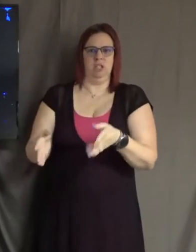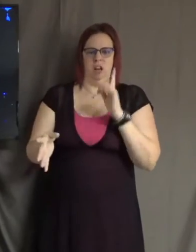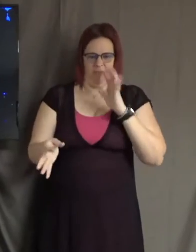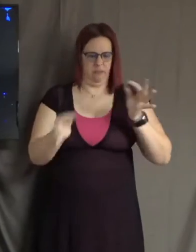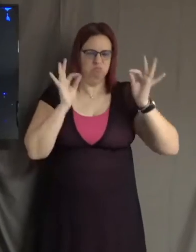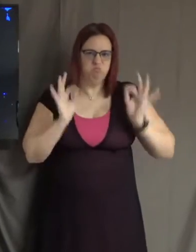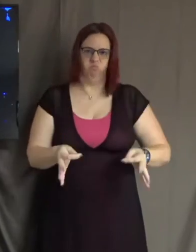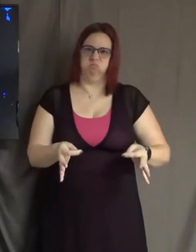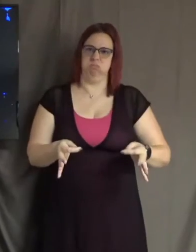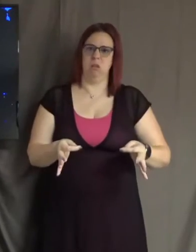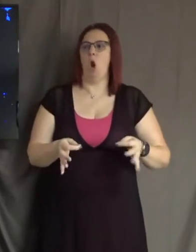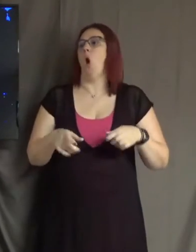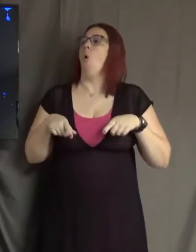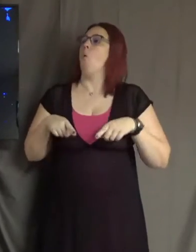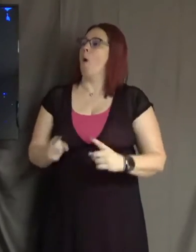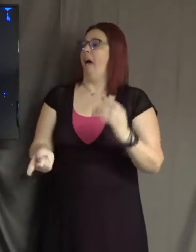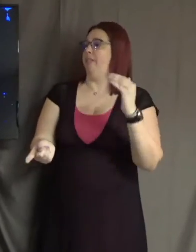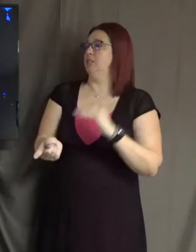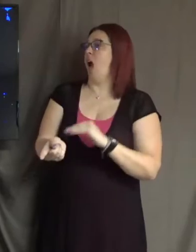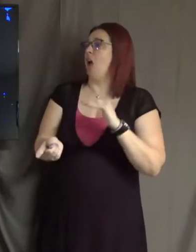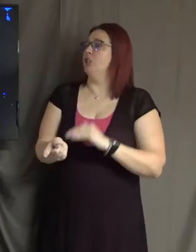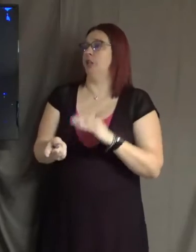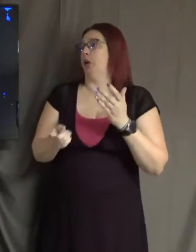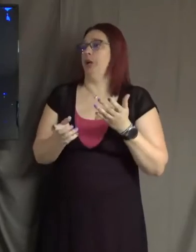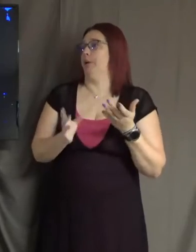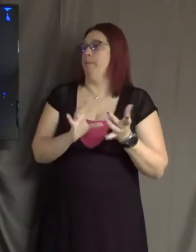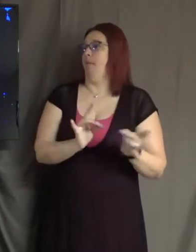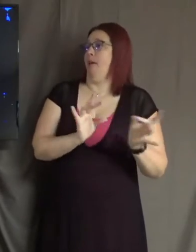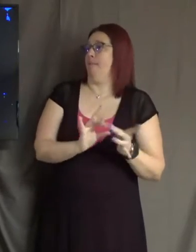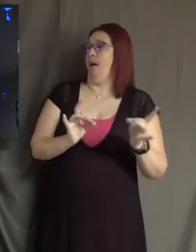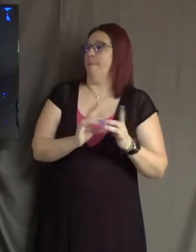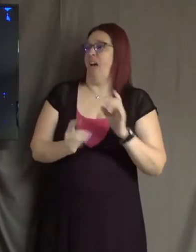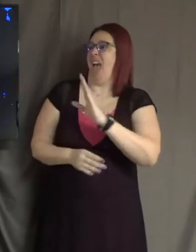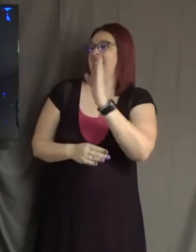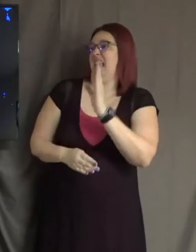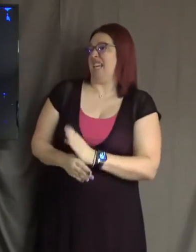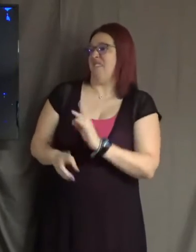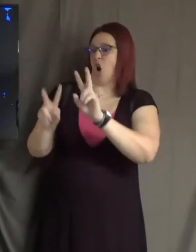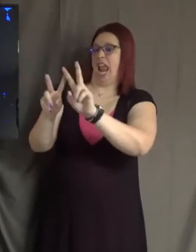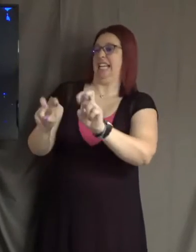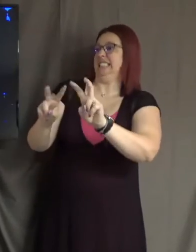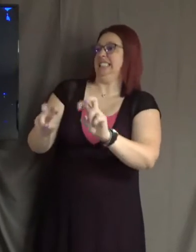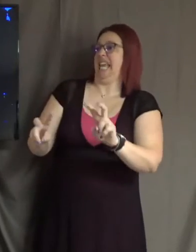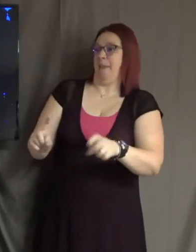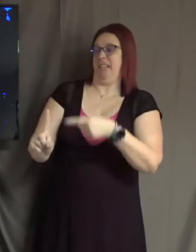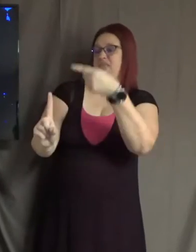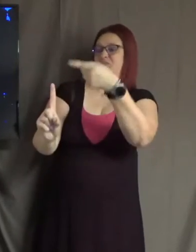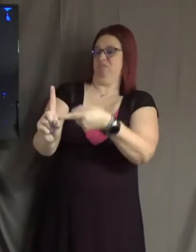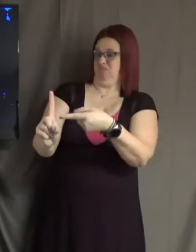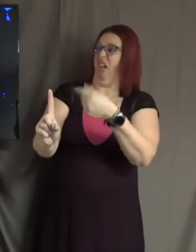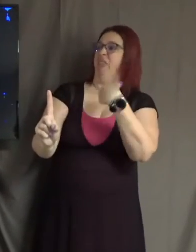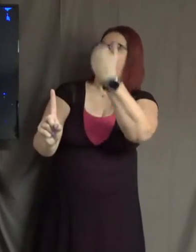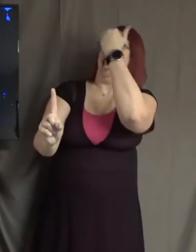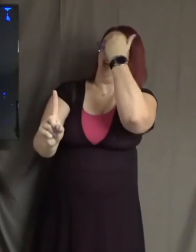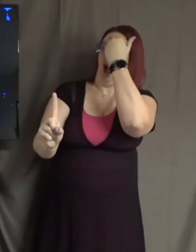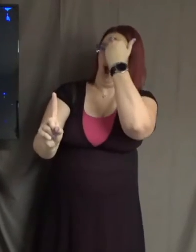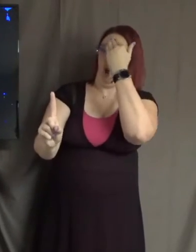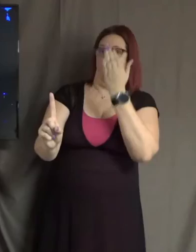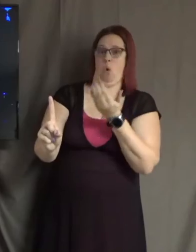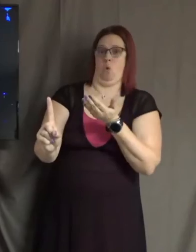Dr. So-and-so has never examined XYZ celebrity, they are certain that they're probably on a path